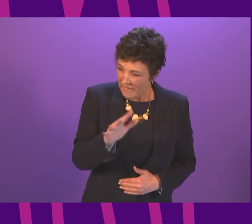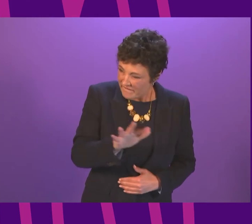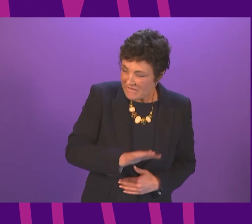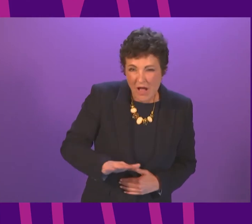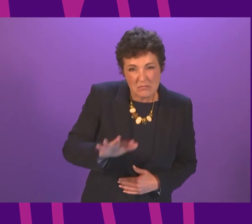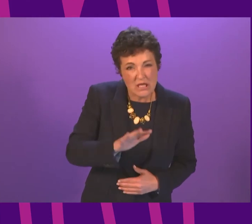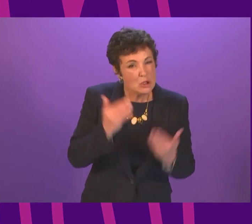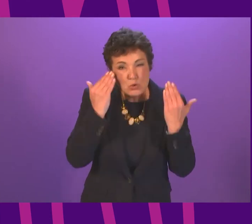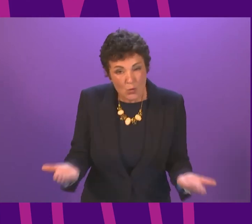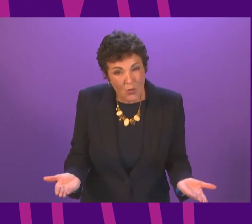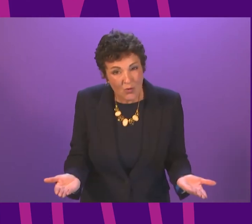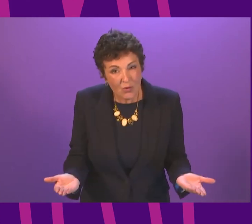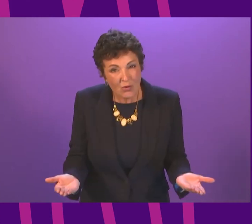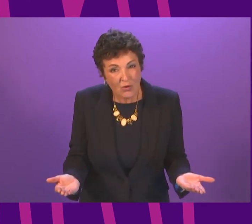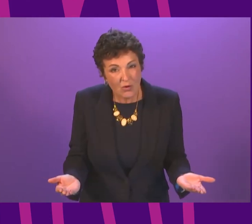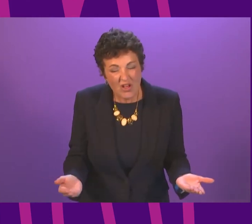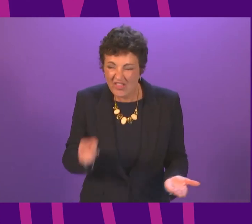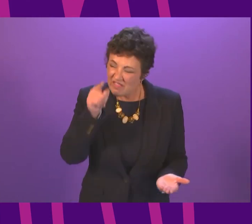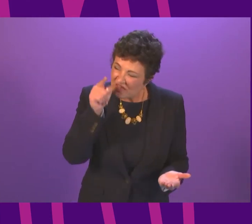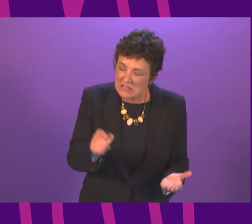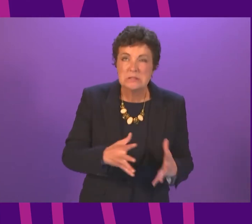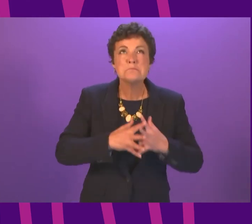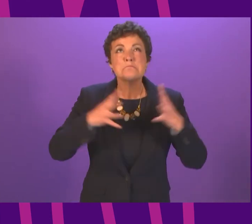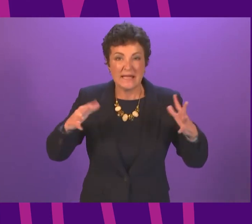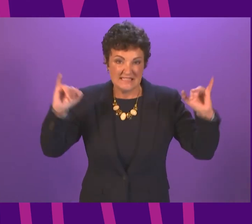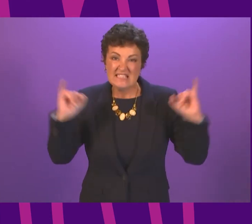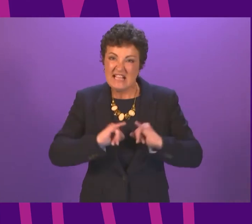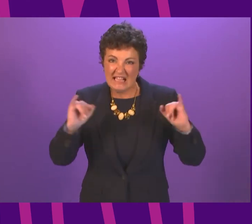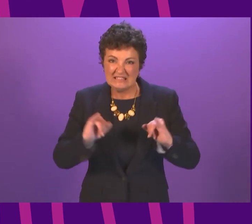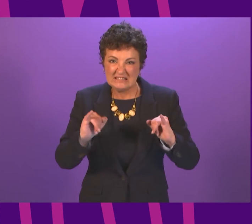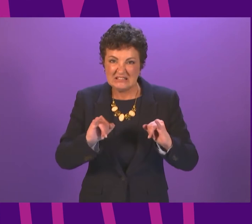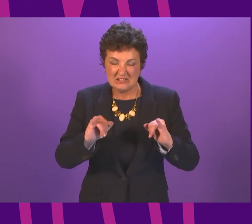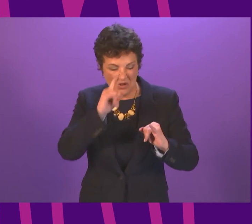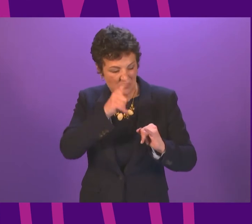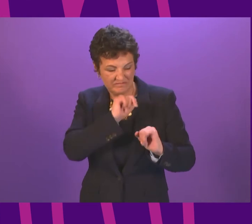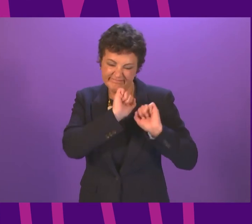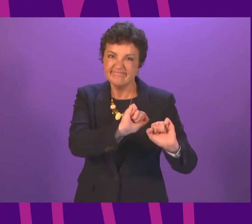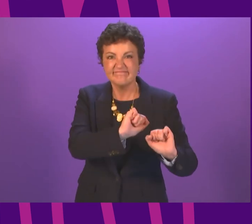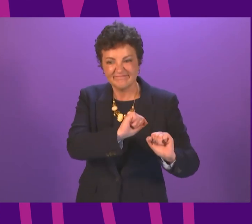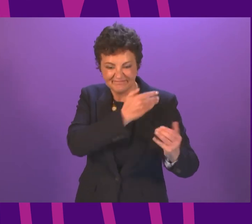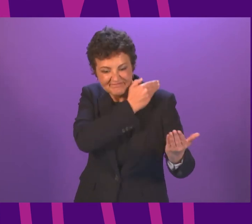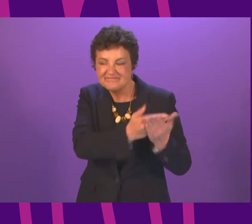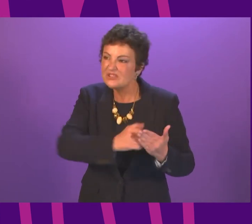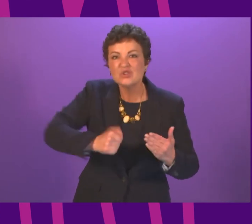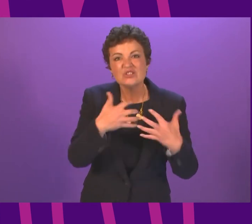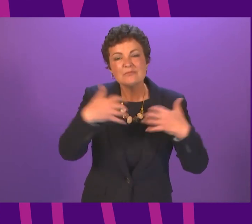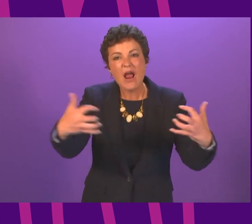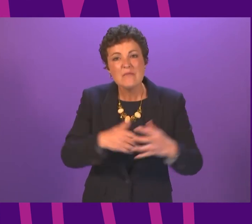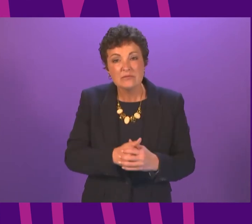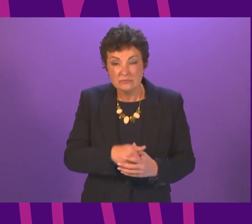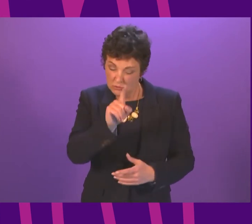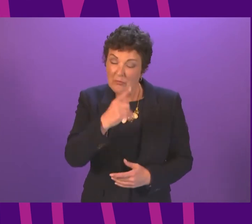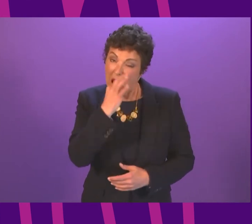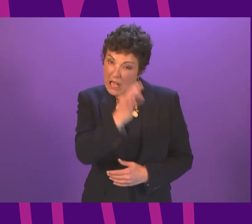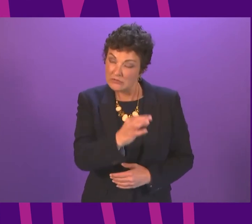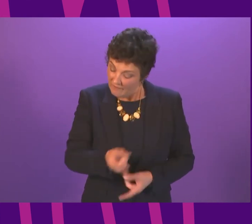still does not know. This is the biggest scandal of the devolution era. So will the First Minister take personal